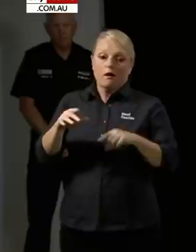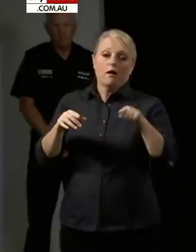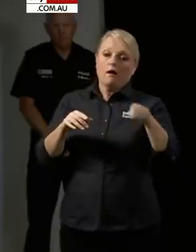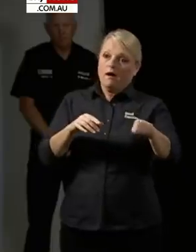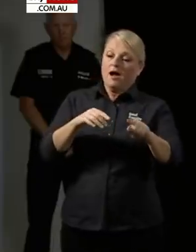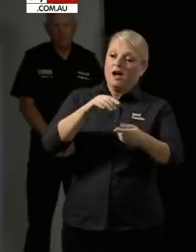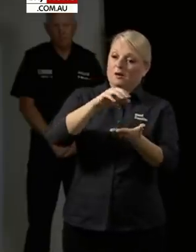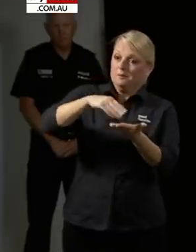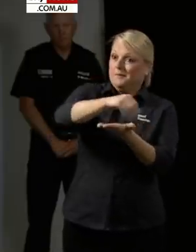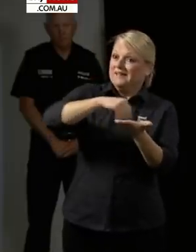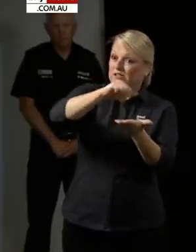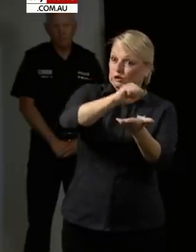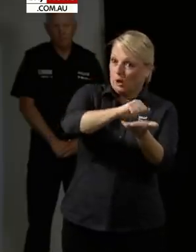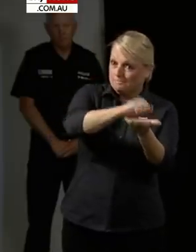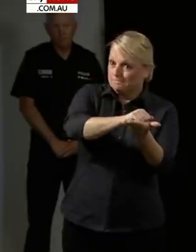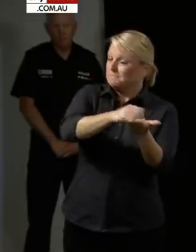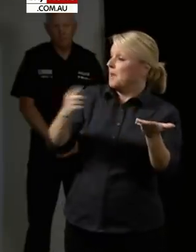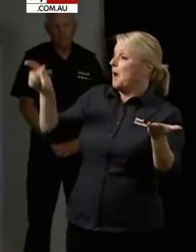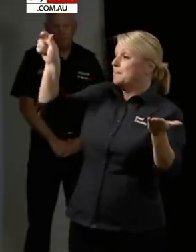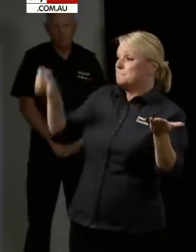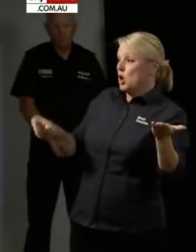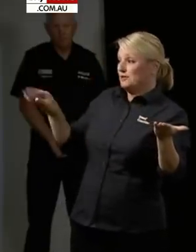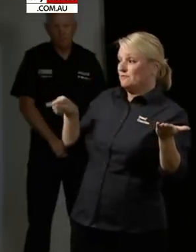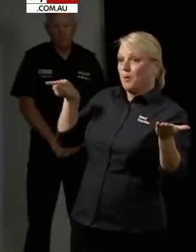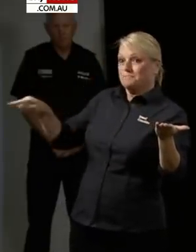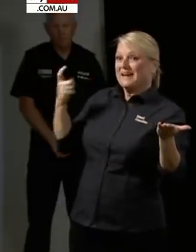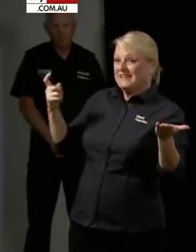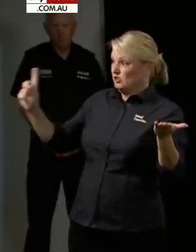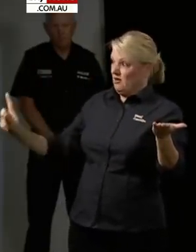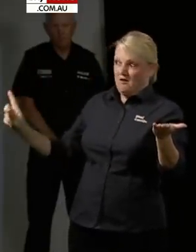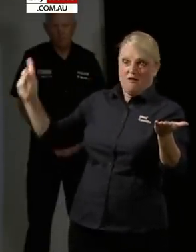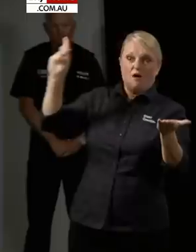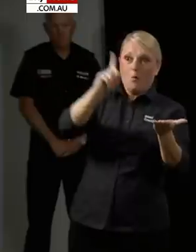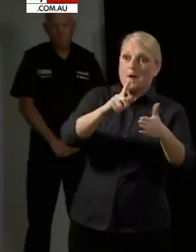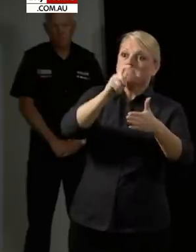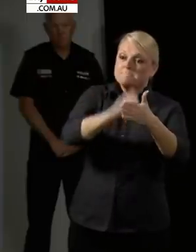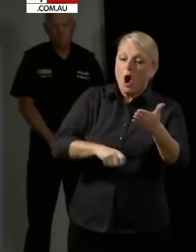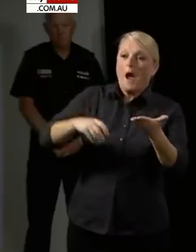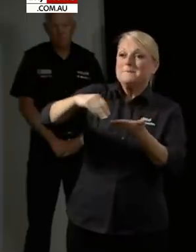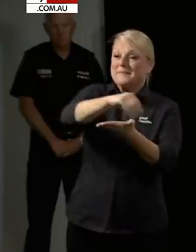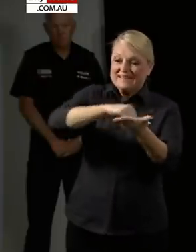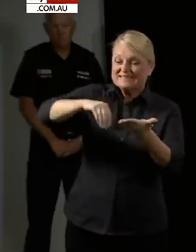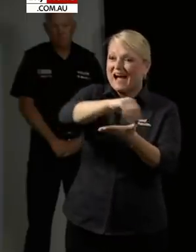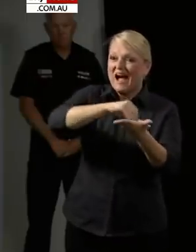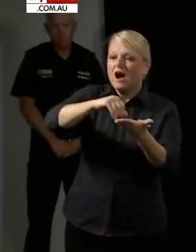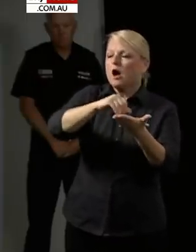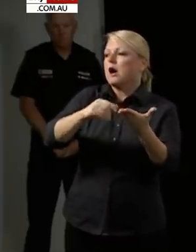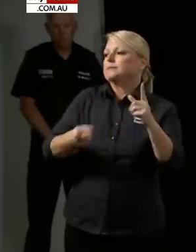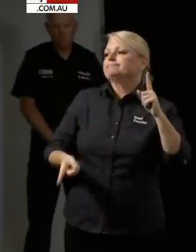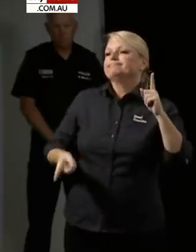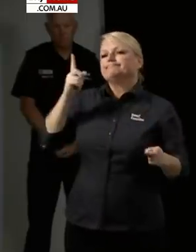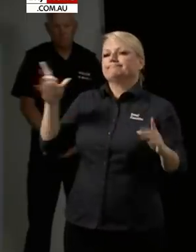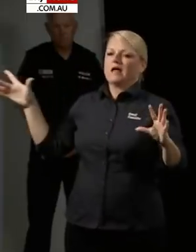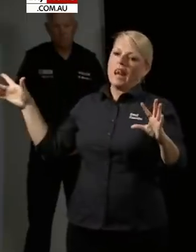was at the Stamford went and got a pizza. So we absolutely have linked all of that. We will get the